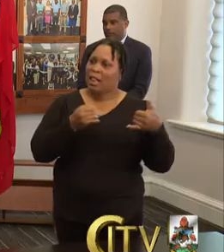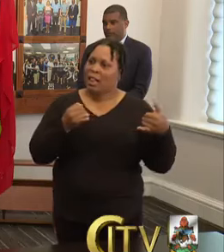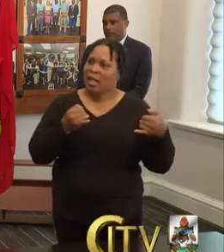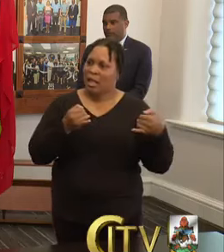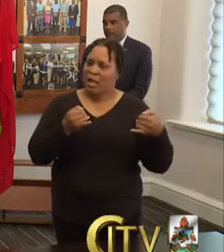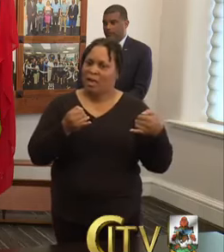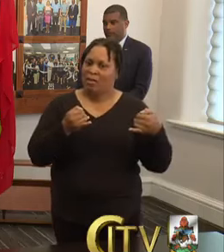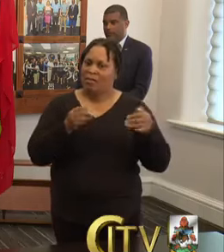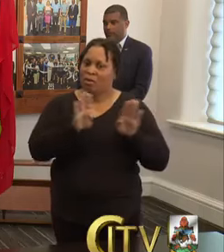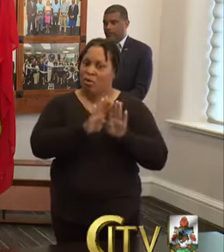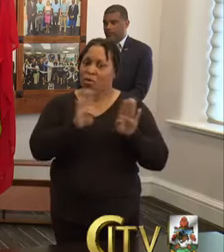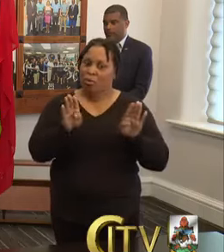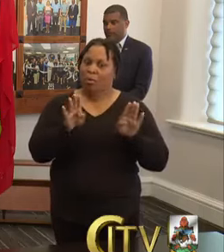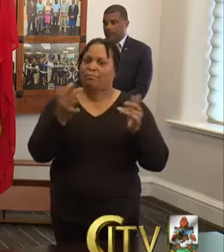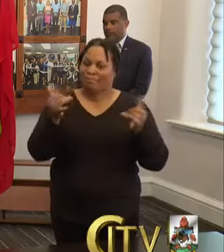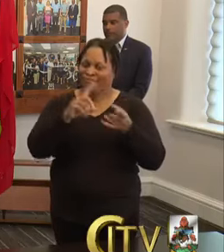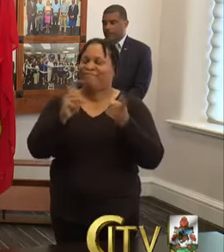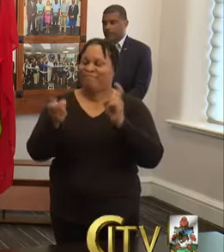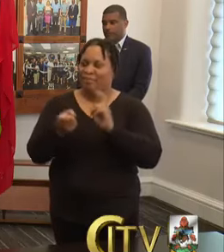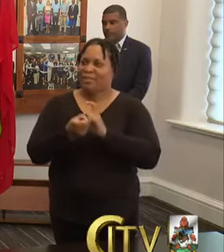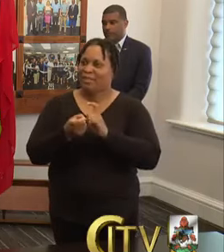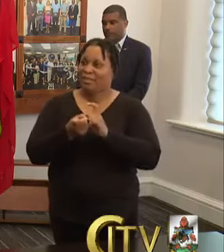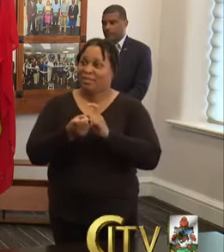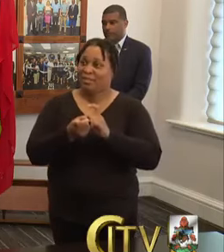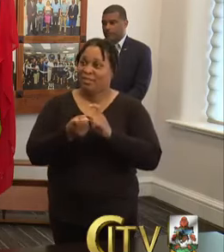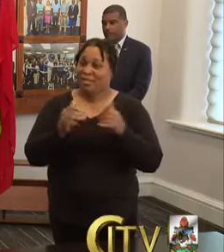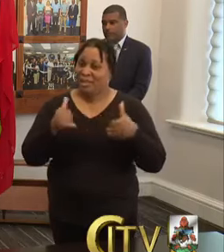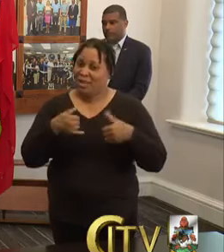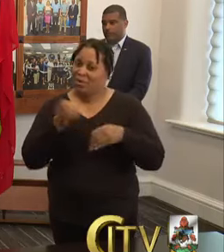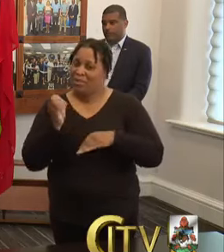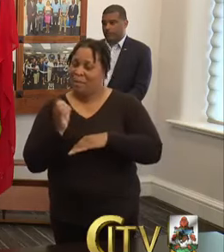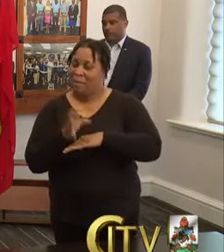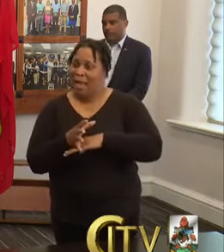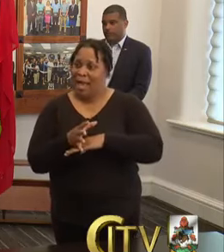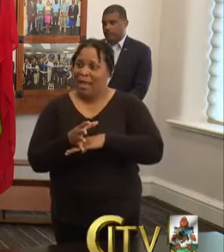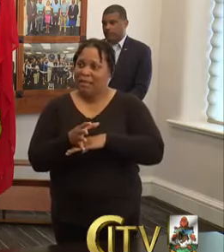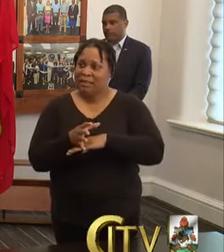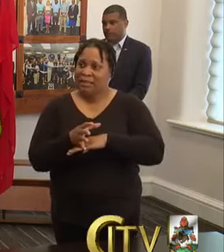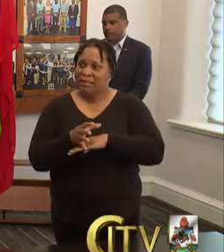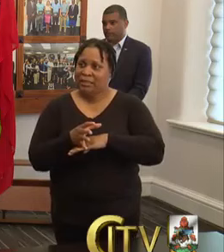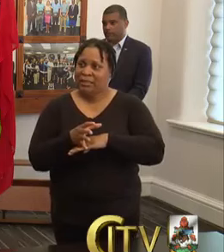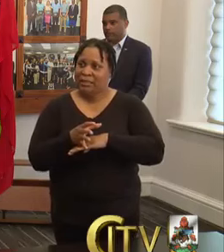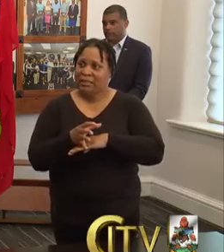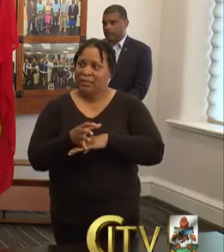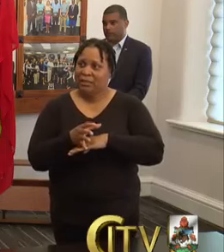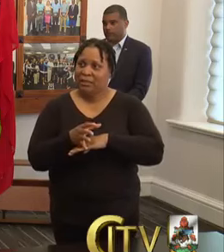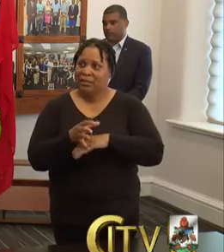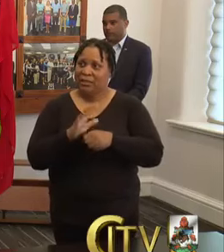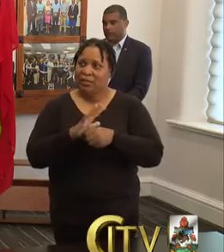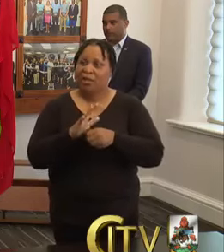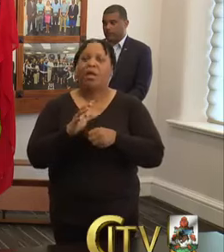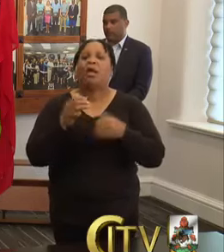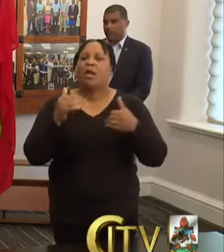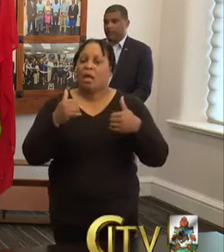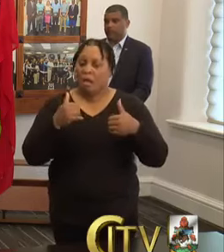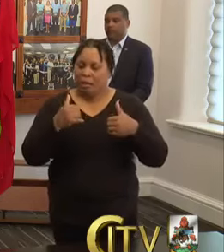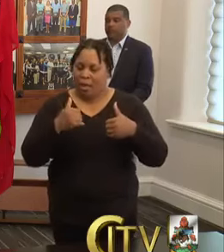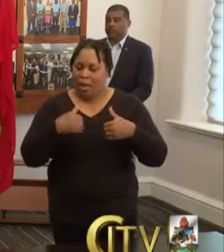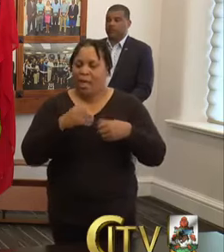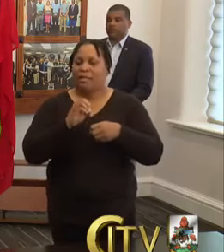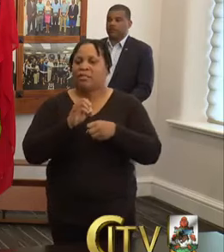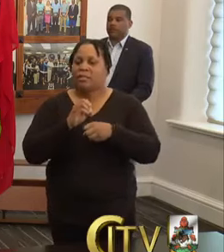opening is going to be moved. Would this impact anything with, has the coronavirus impacted that date?